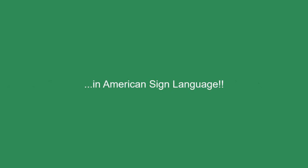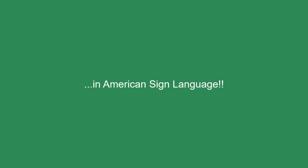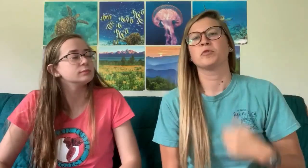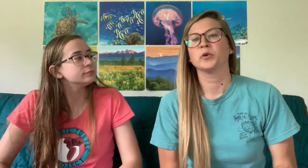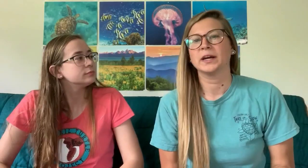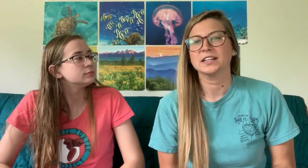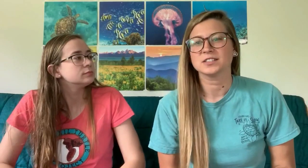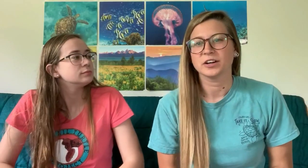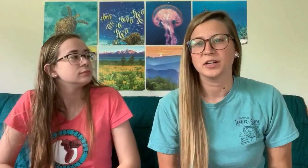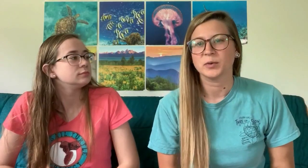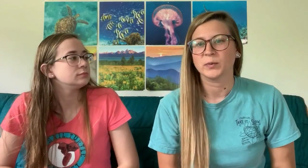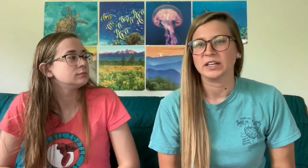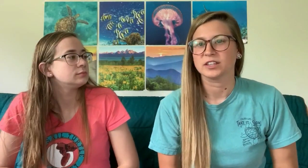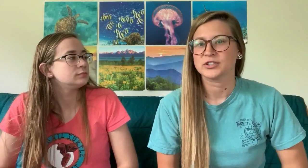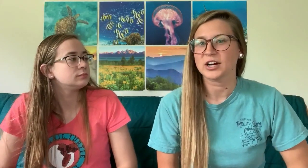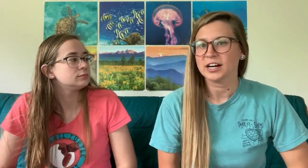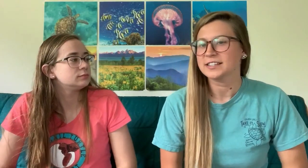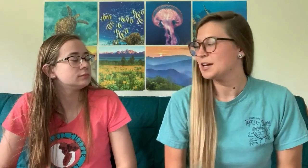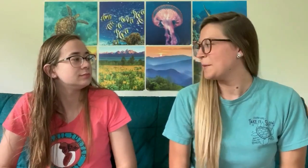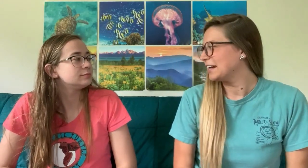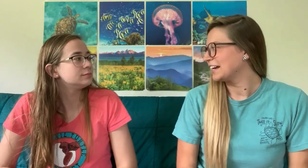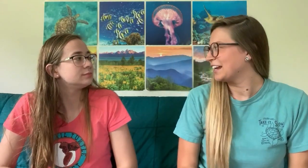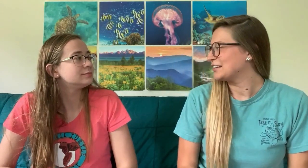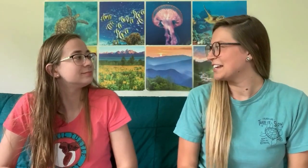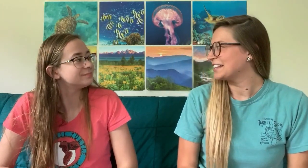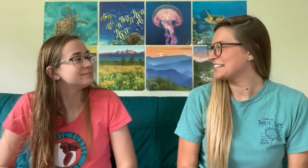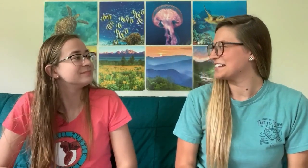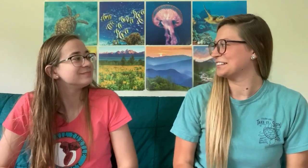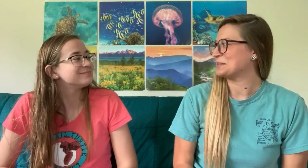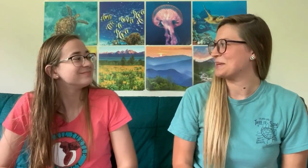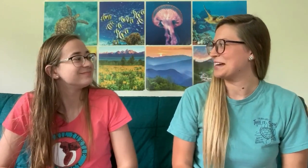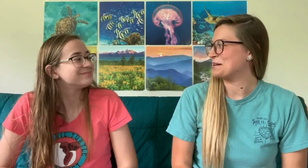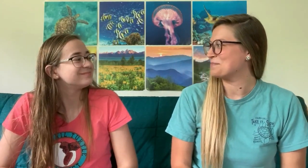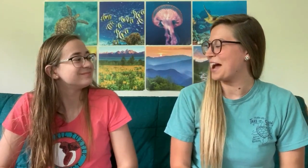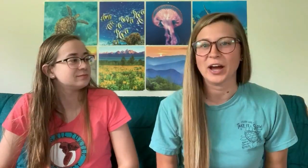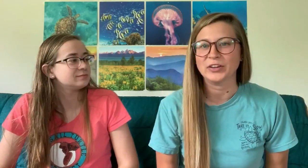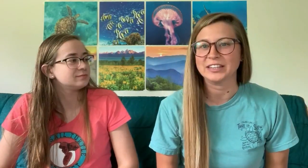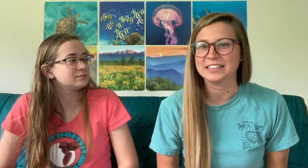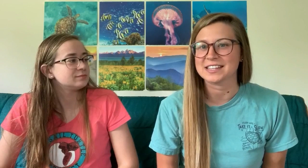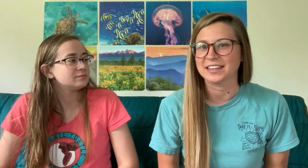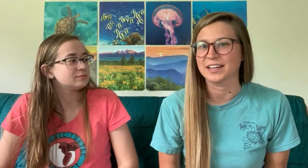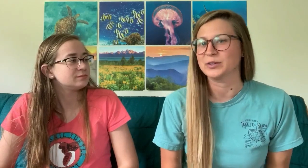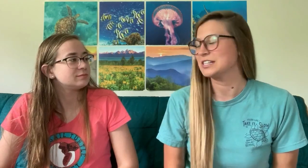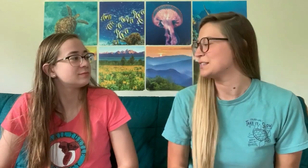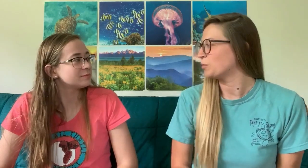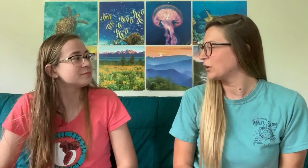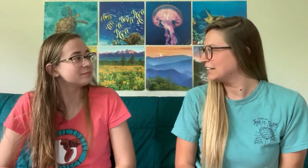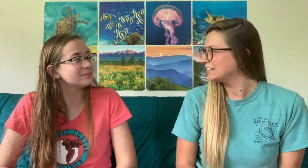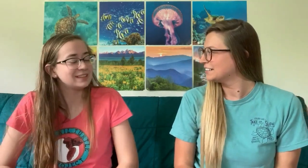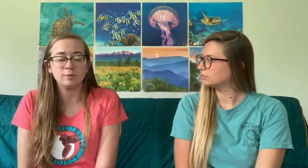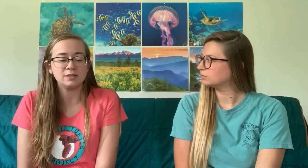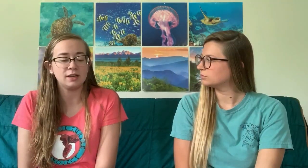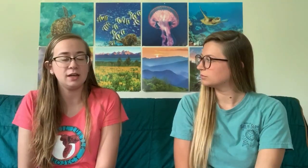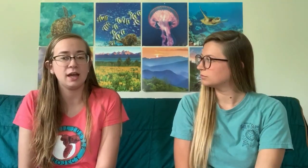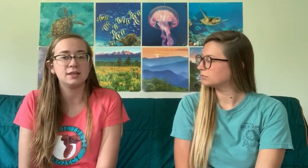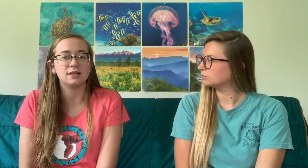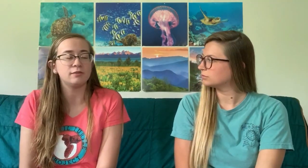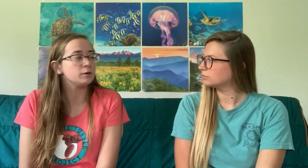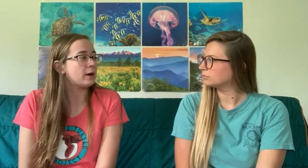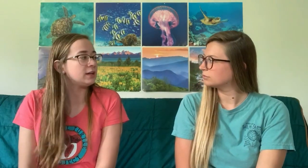Before we get started with sharks, Amanda, can you tell us a little bit about why you think sign language is important? I've been studying ASL for about